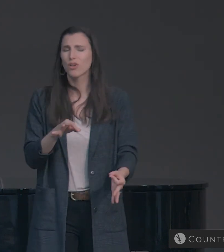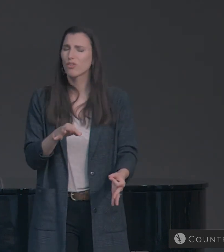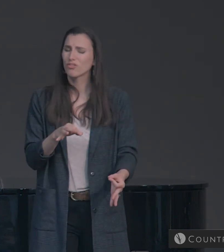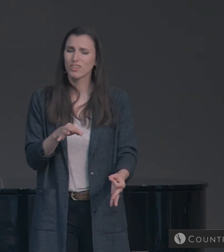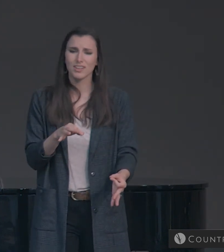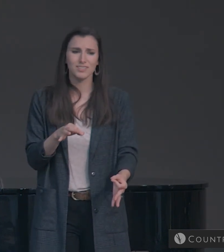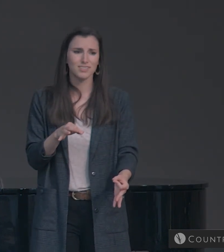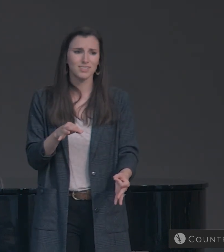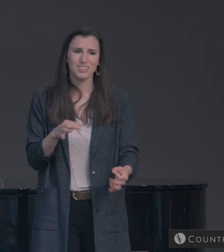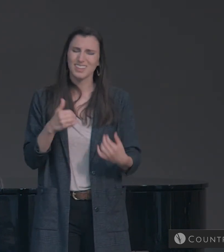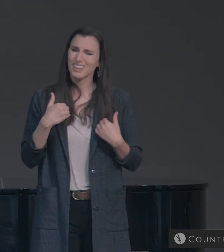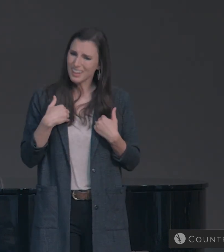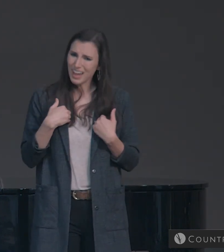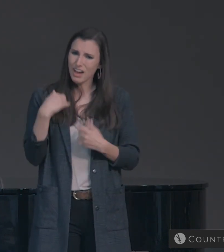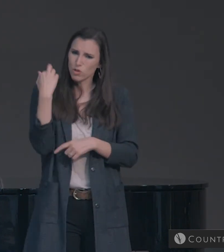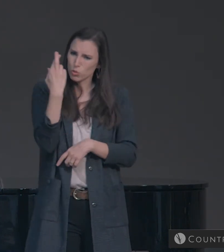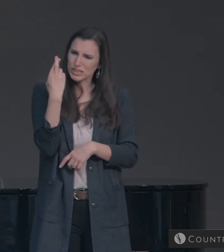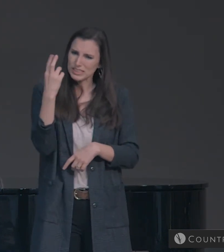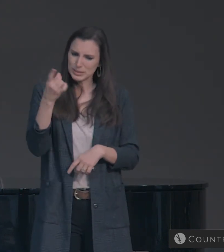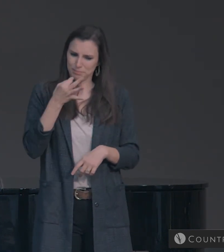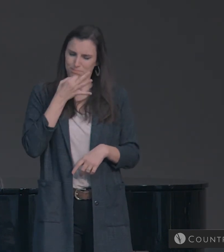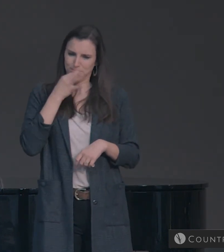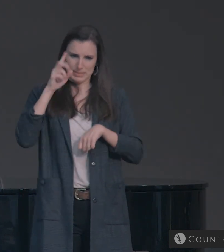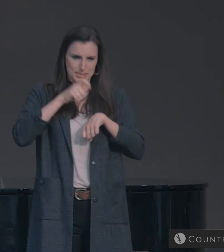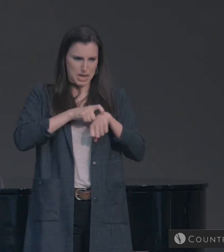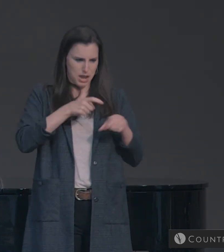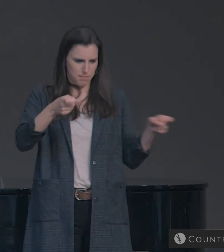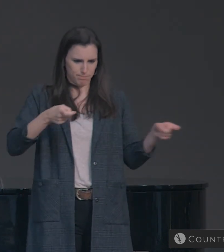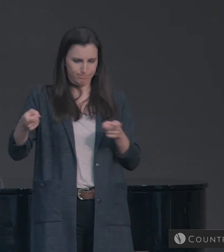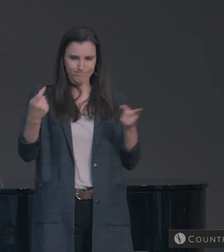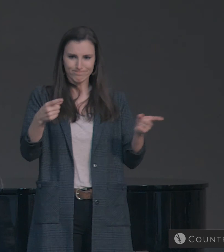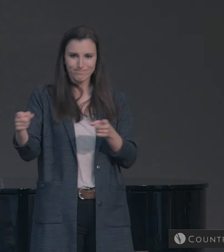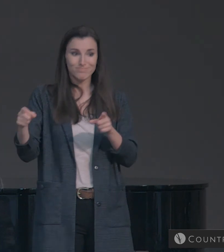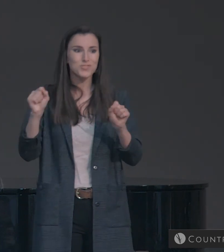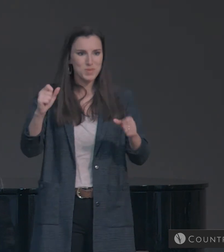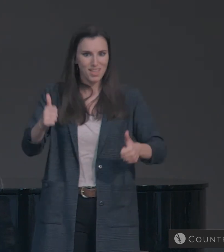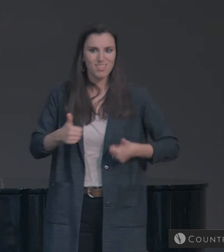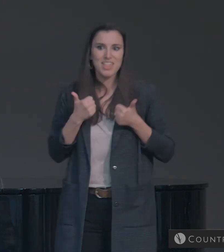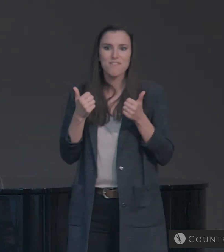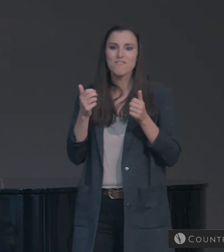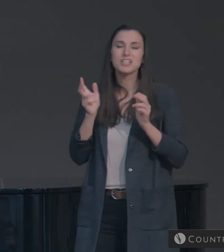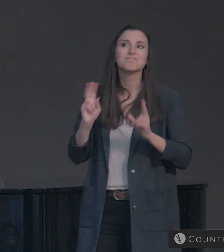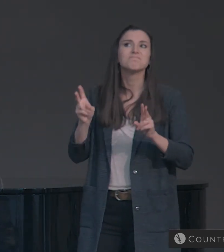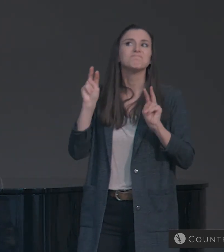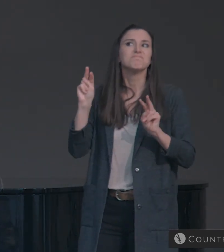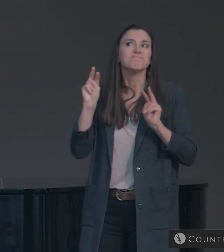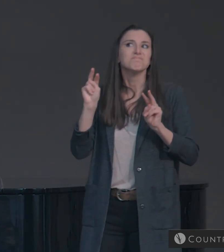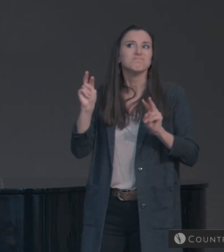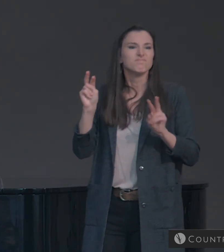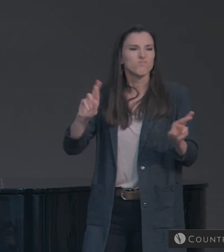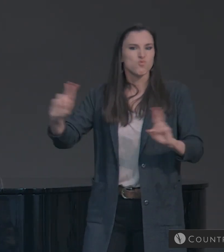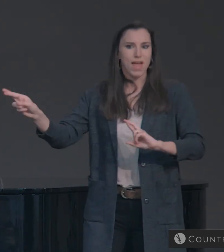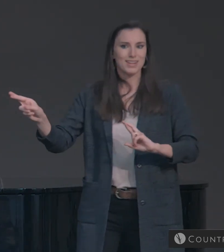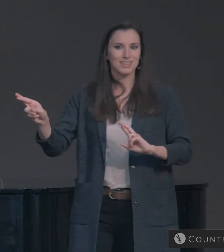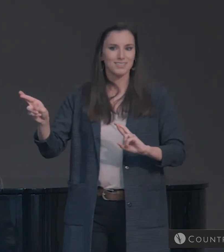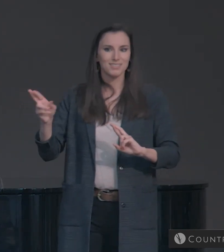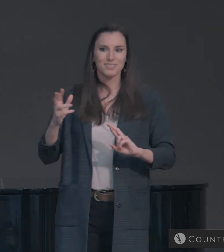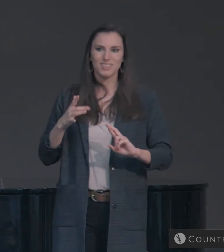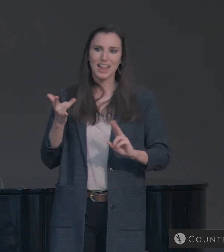purposeful in his timing. So we can live expectantly with a sense of urgency.